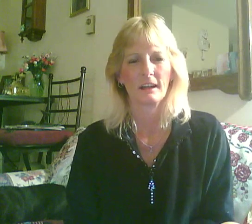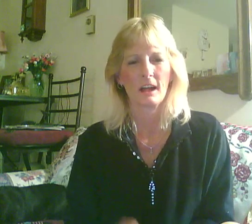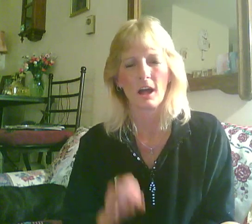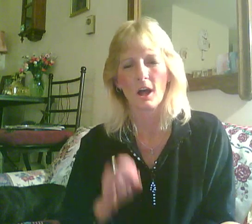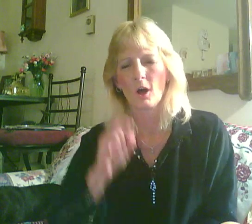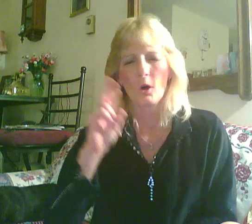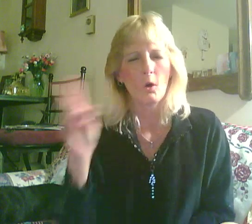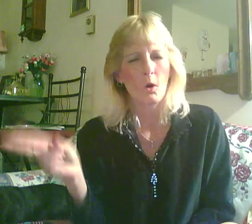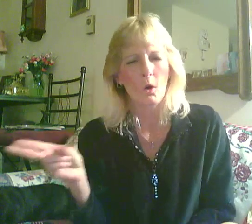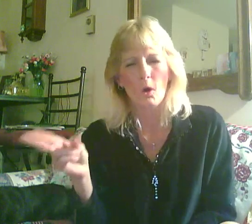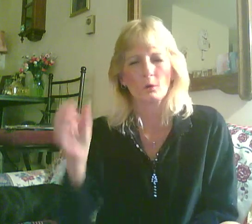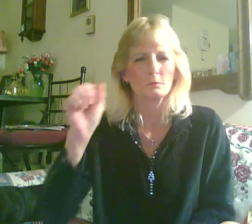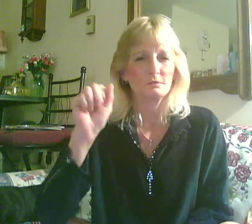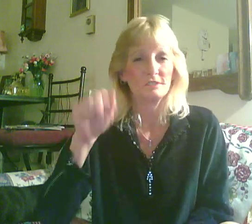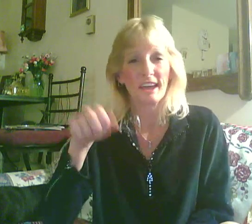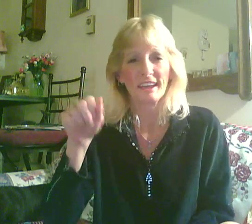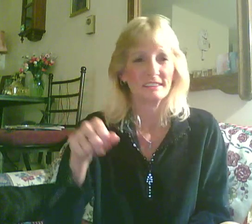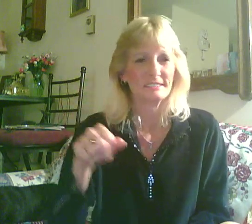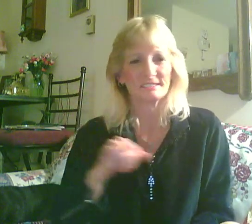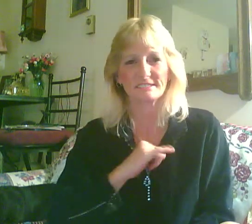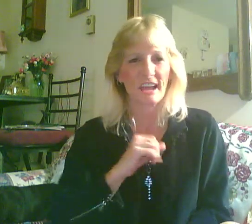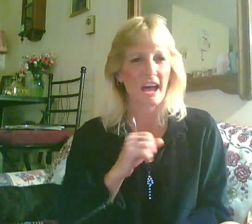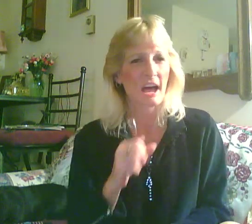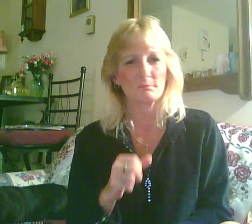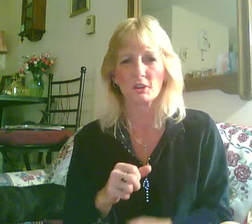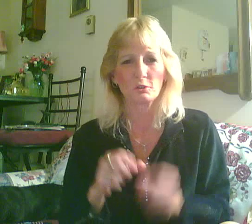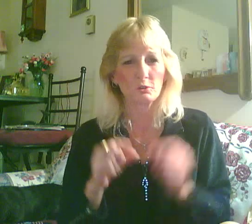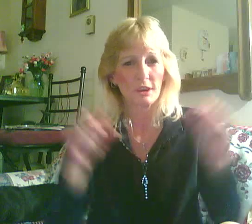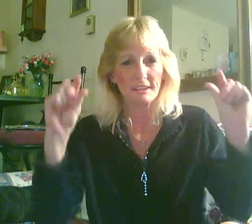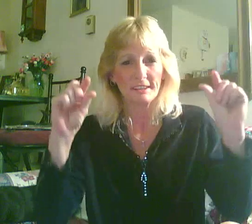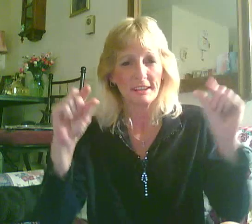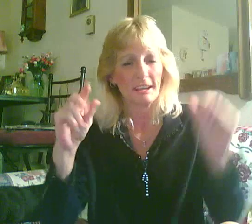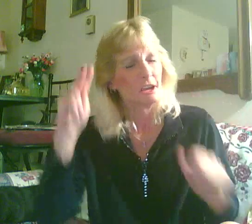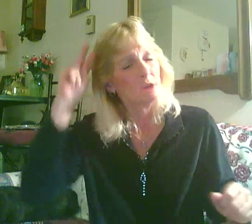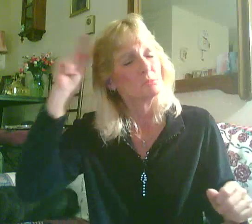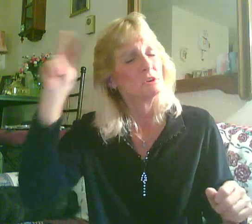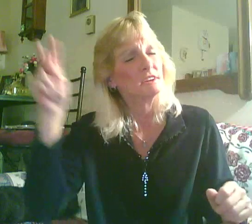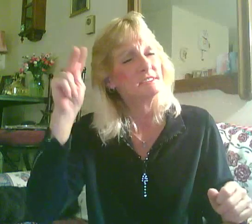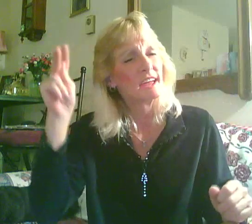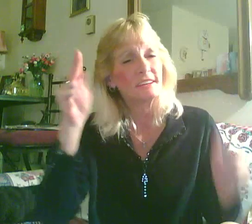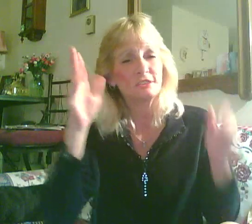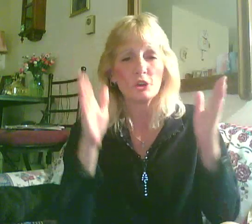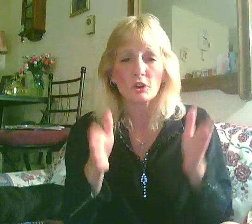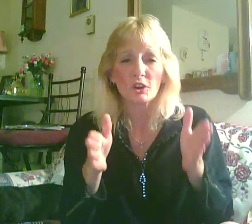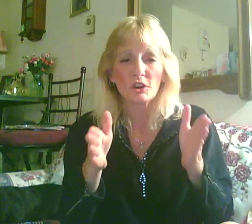Oh, yes, I'm just waiting to pretend there,